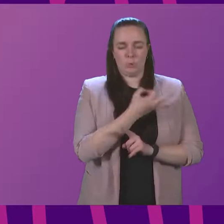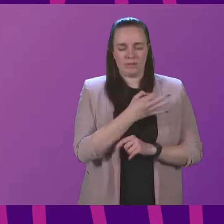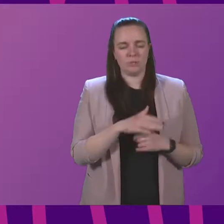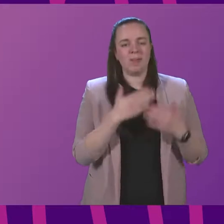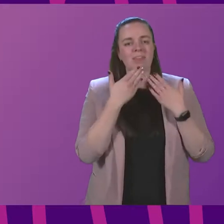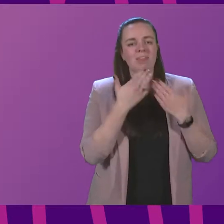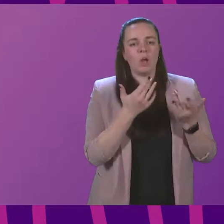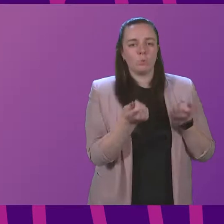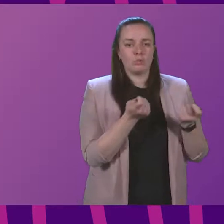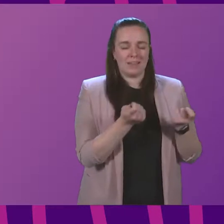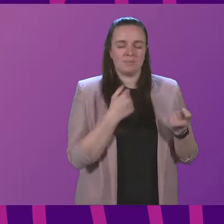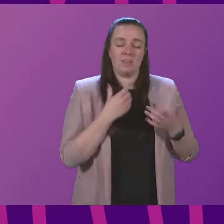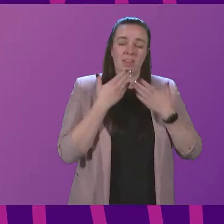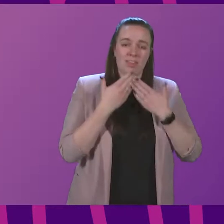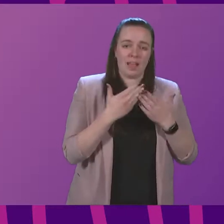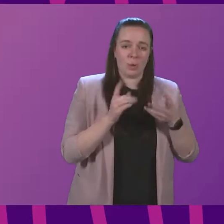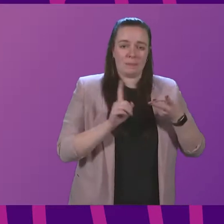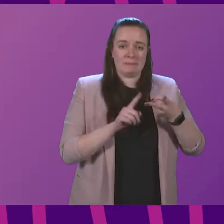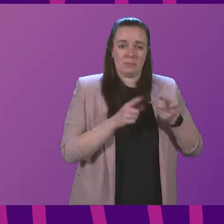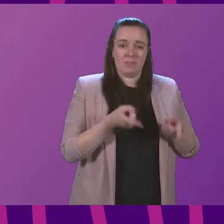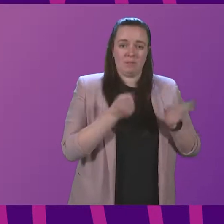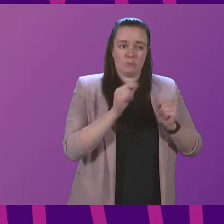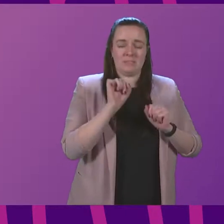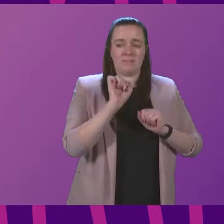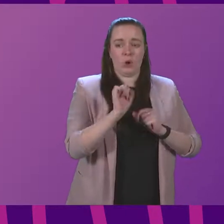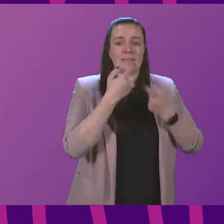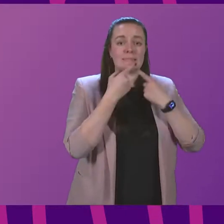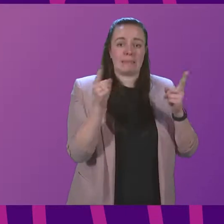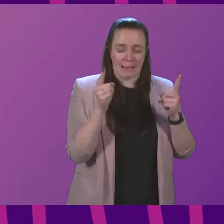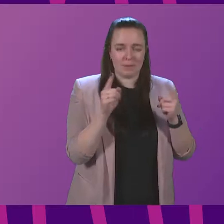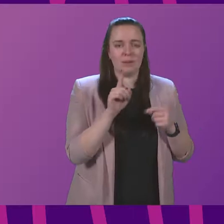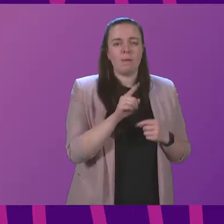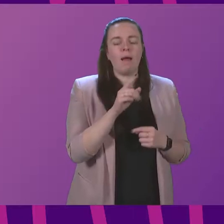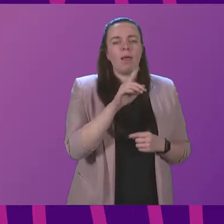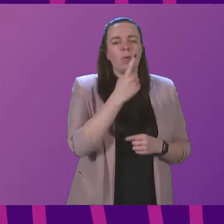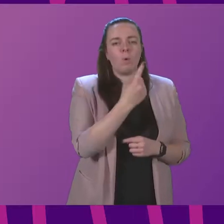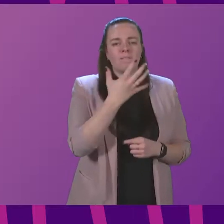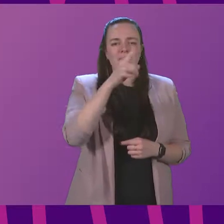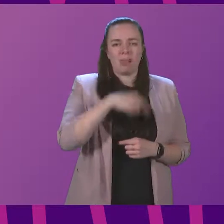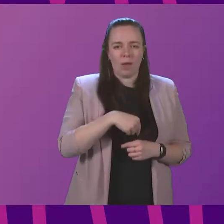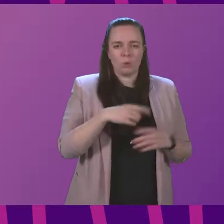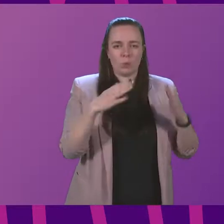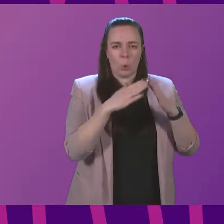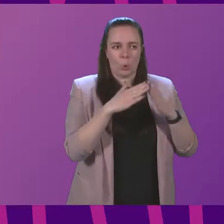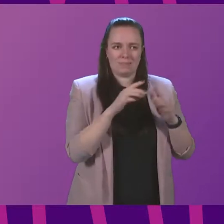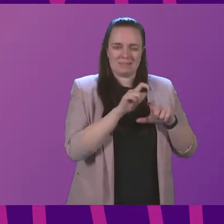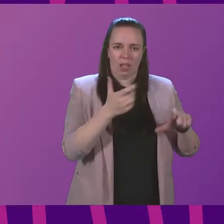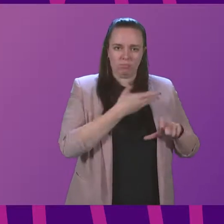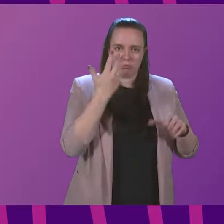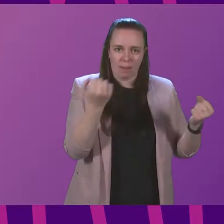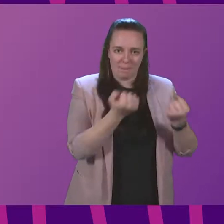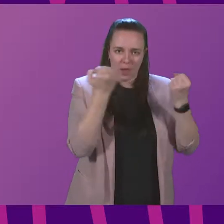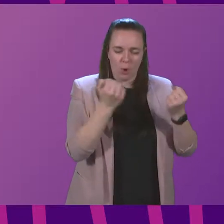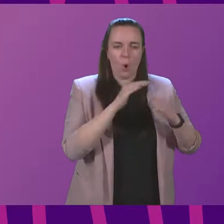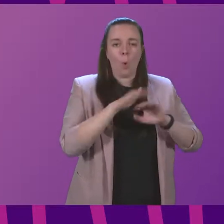Presiding Officer. And I thank the Deputy First Minister for the advance side of his statement. But the 15,000 homes in Scotland still without power, more than